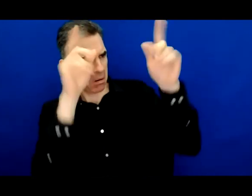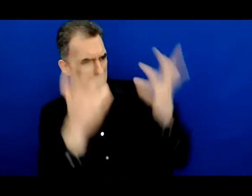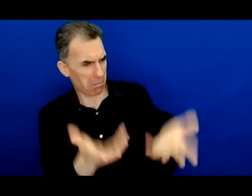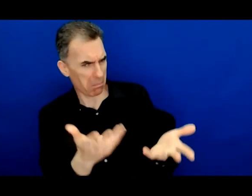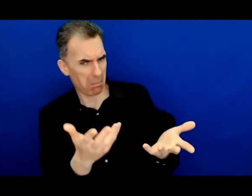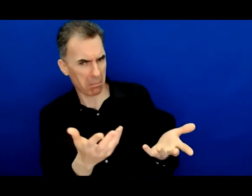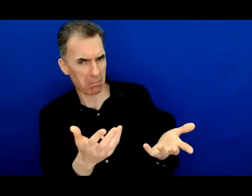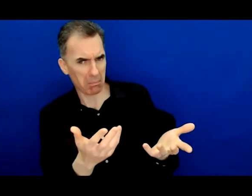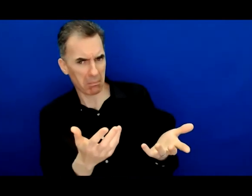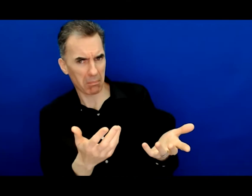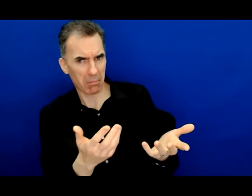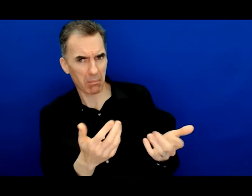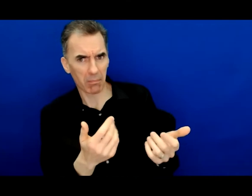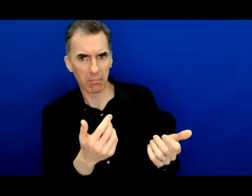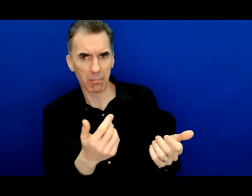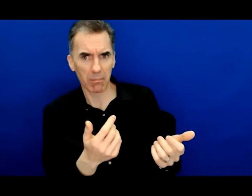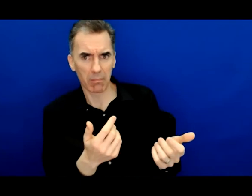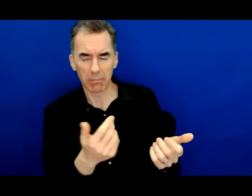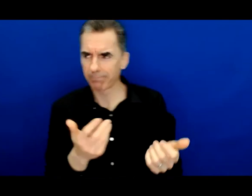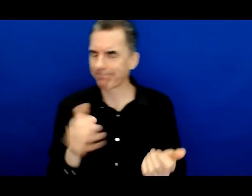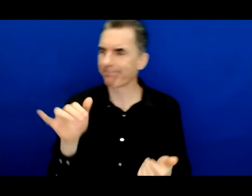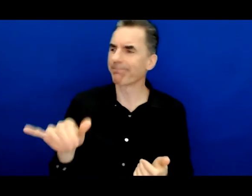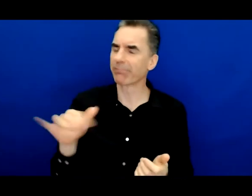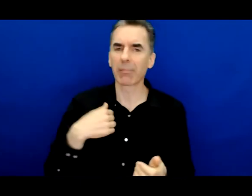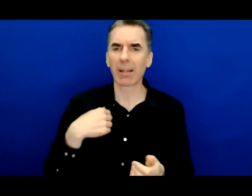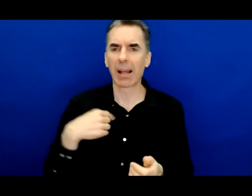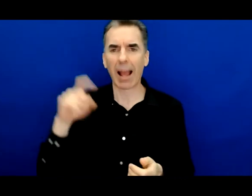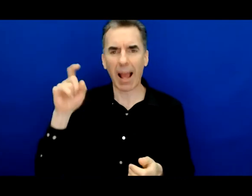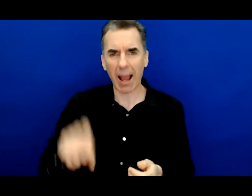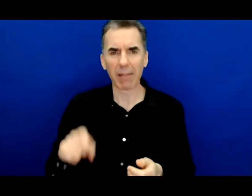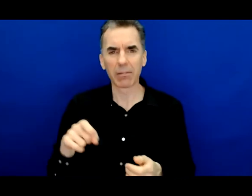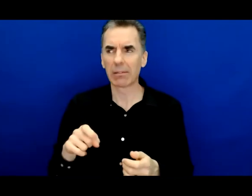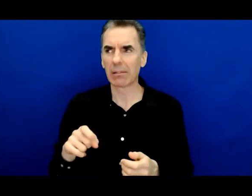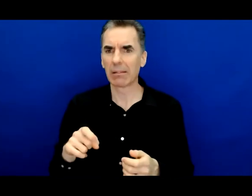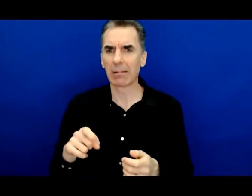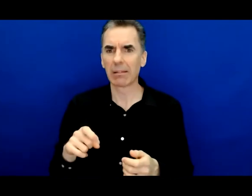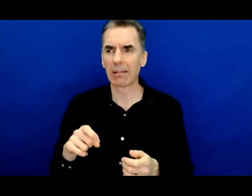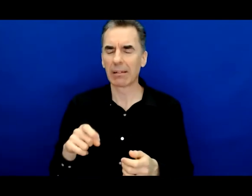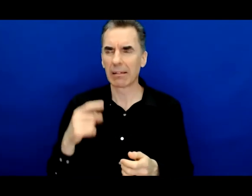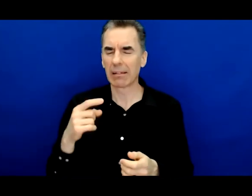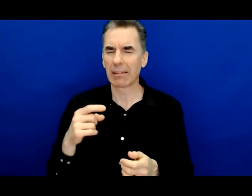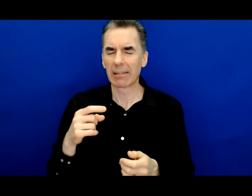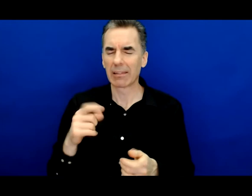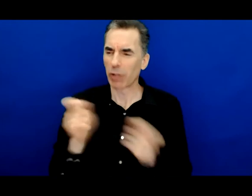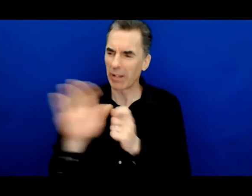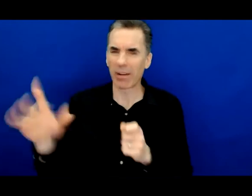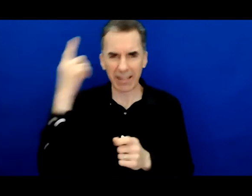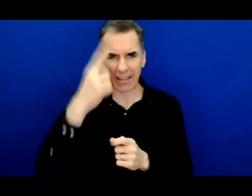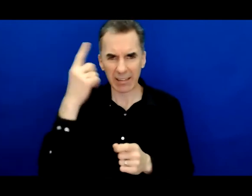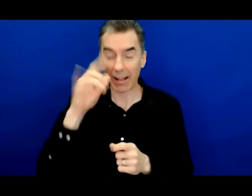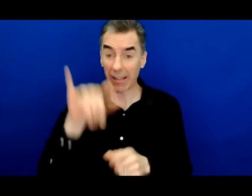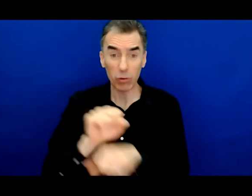way people started pointing out examples of formerly incarcerated people made it and I didn't feel good about that and so I quit that